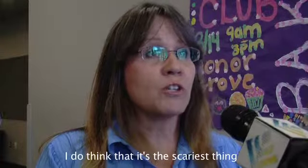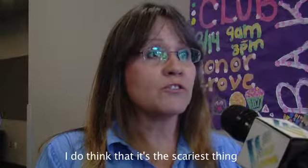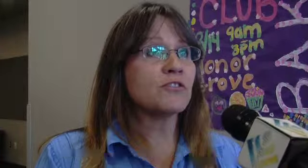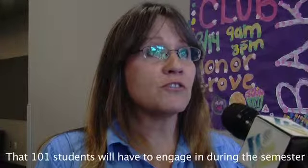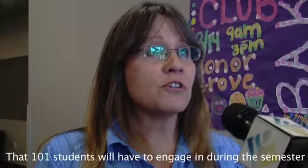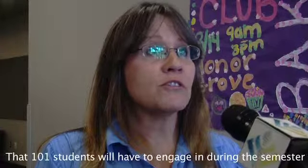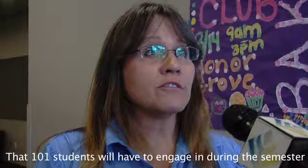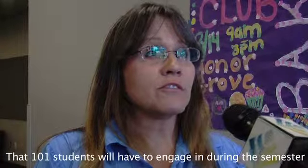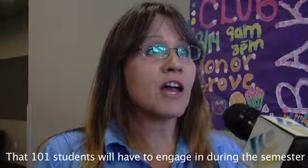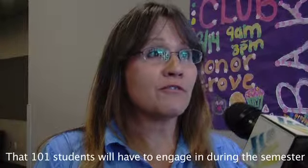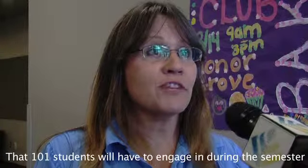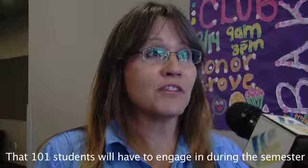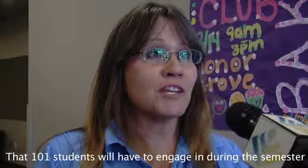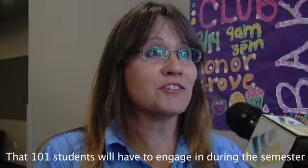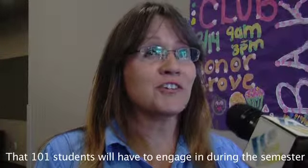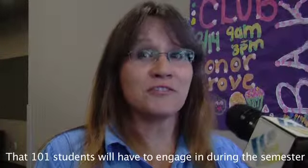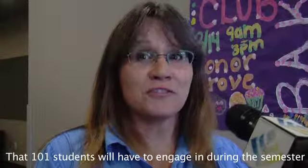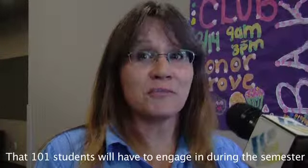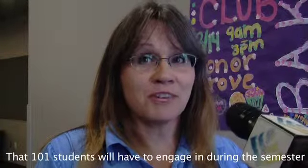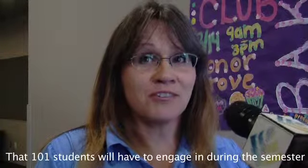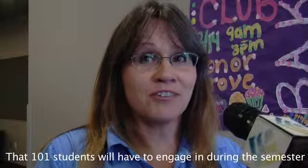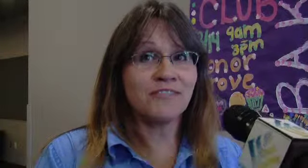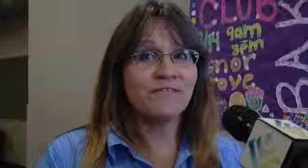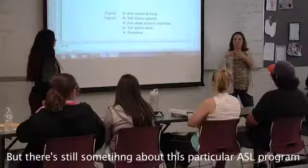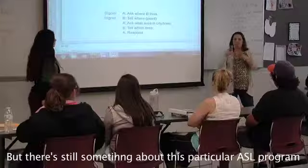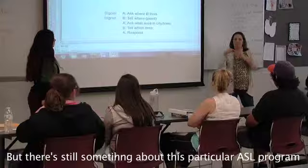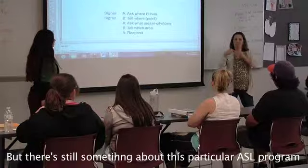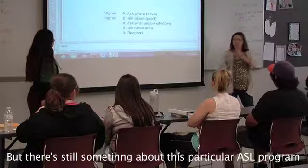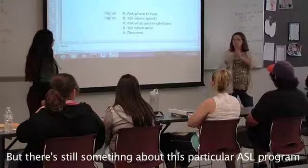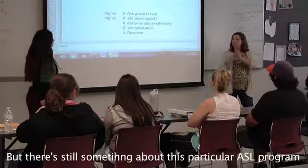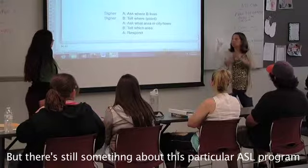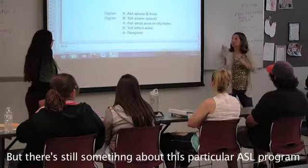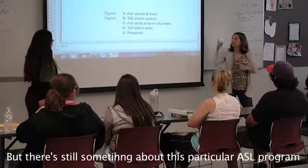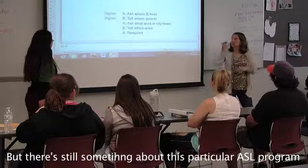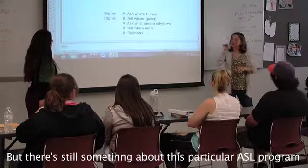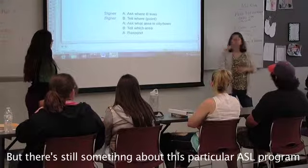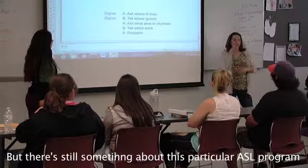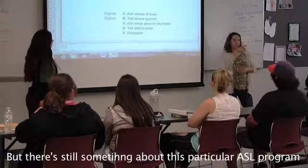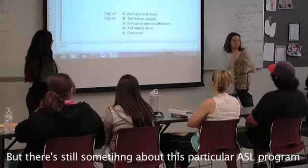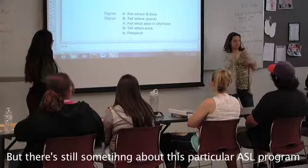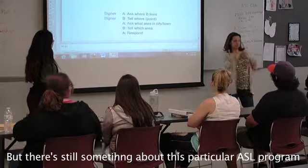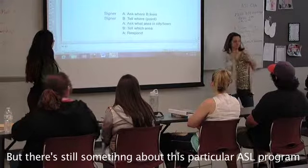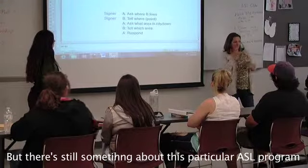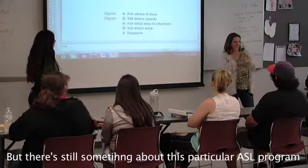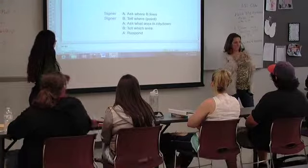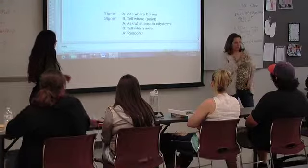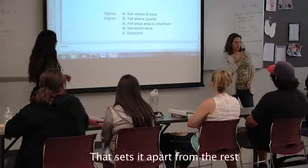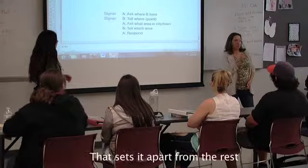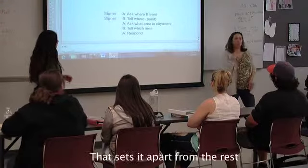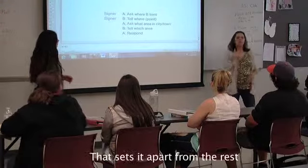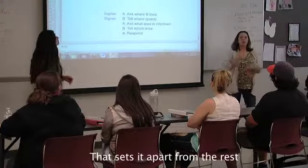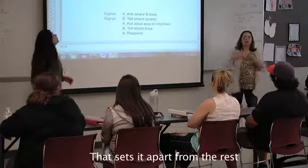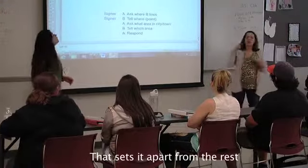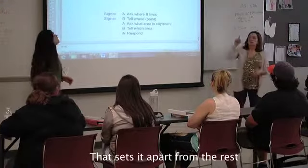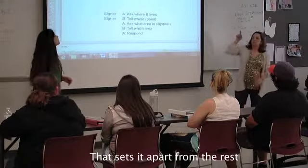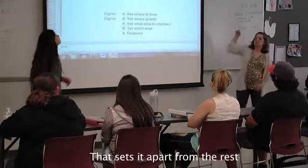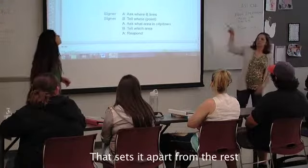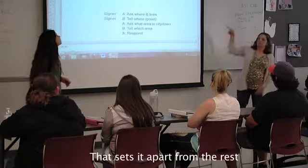students have to engage in in the semester. But there's still something about this particular ASL program that sets it apart from the rest.